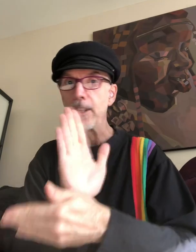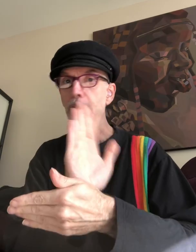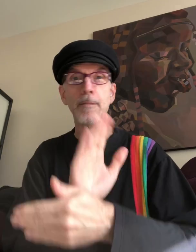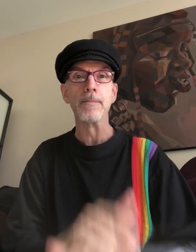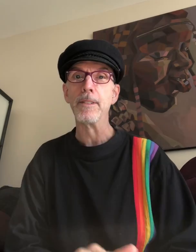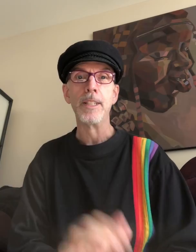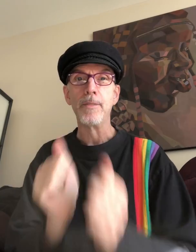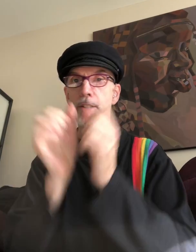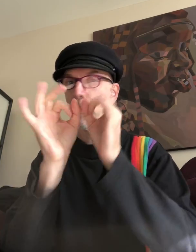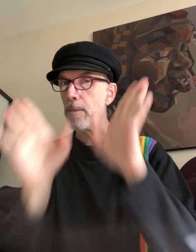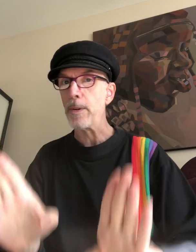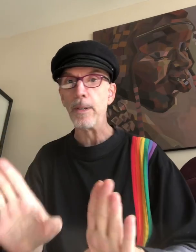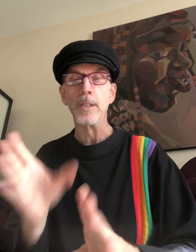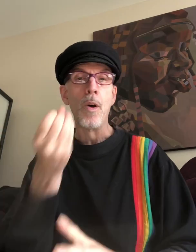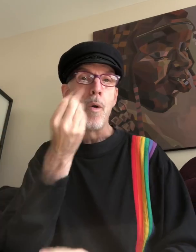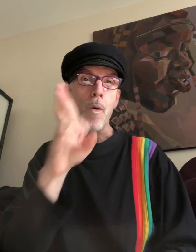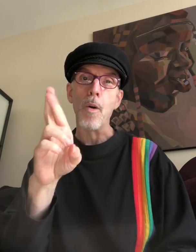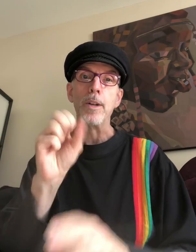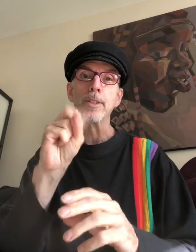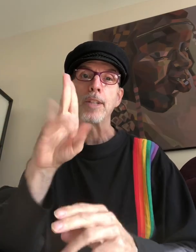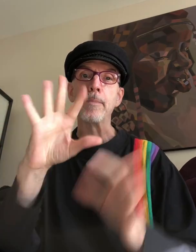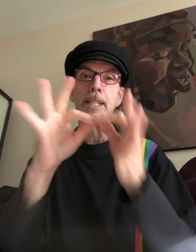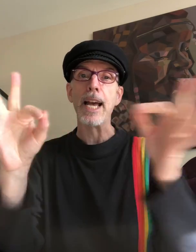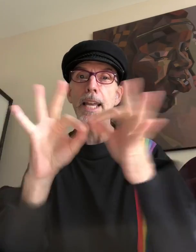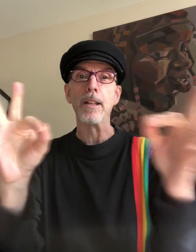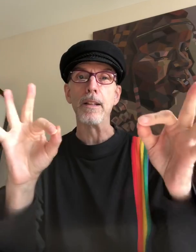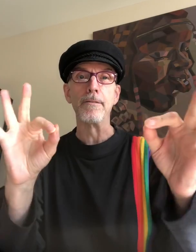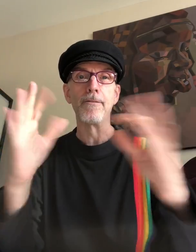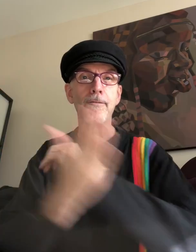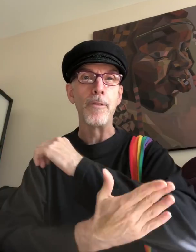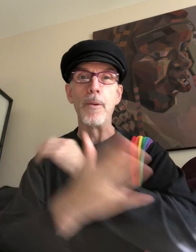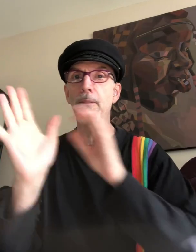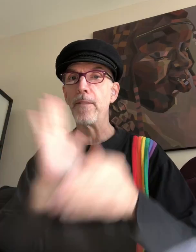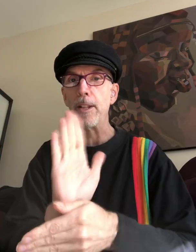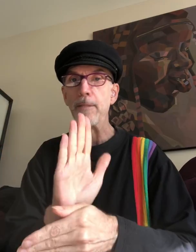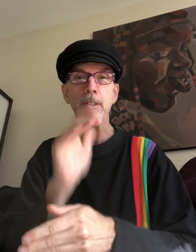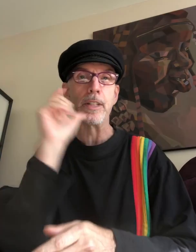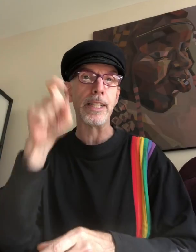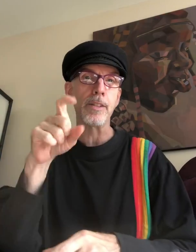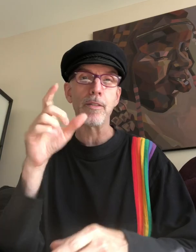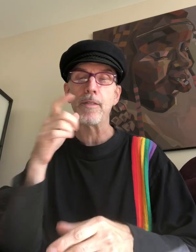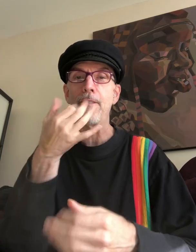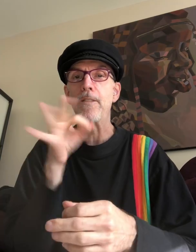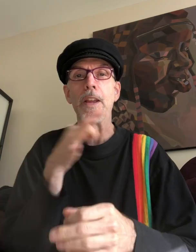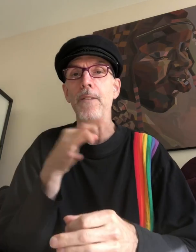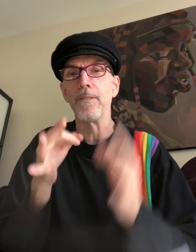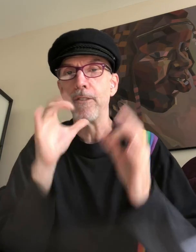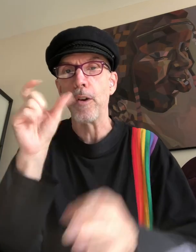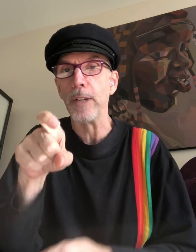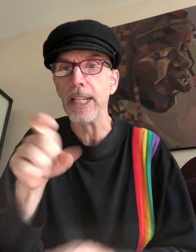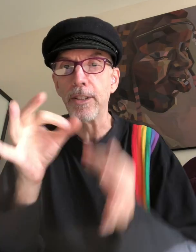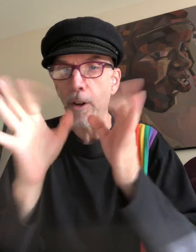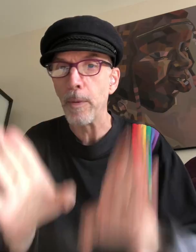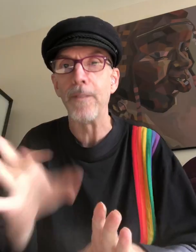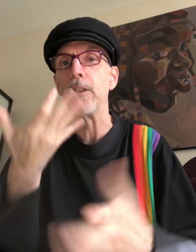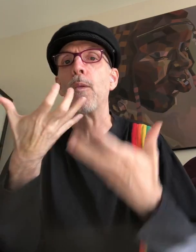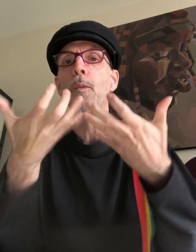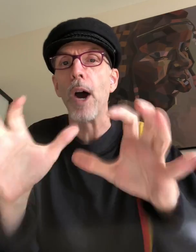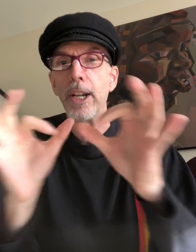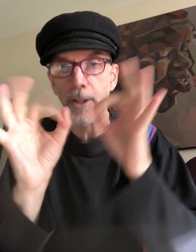film, interpreter or subtitle foreign film. If you don't need an interpreter. If you don't want an